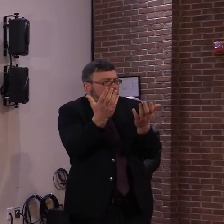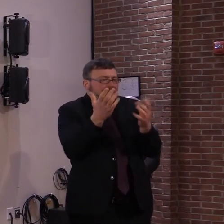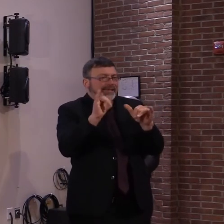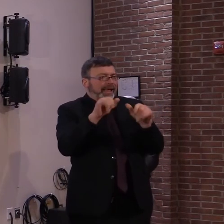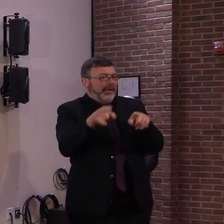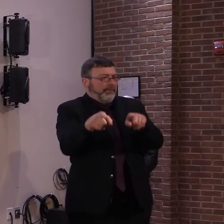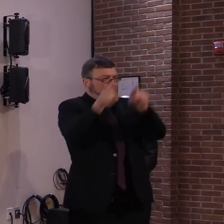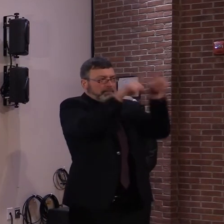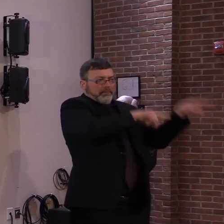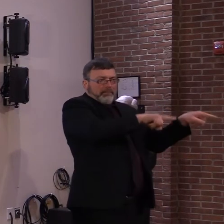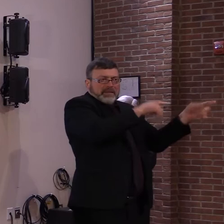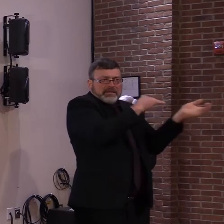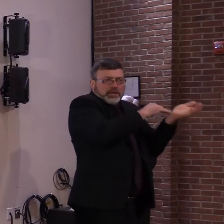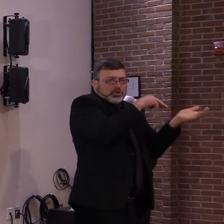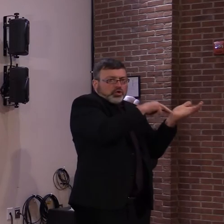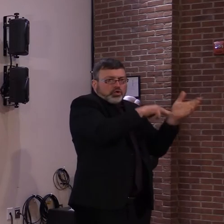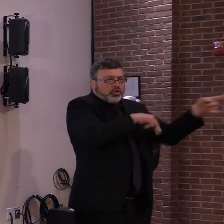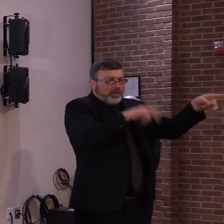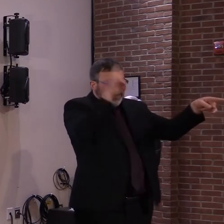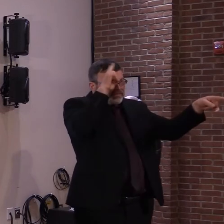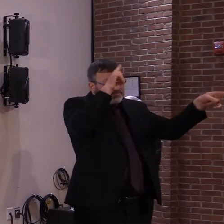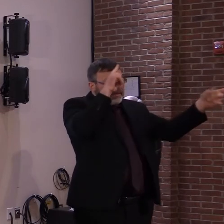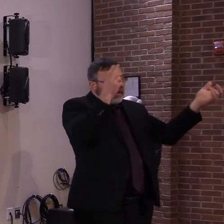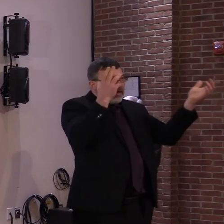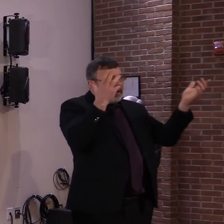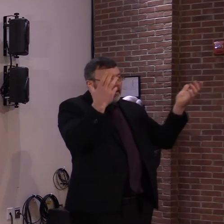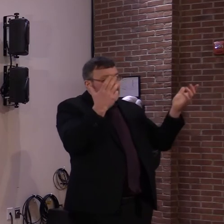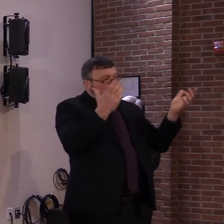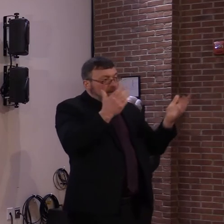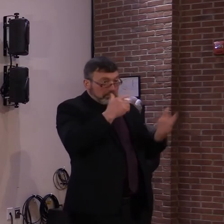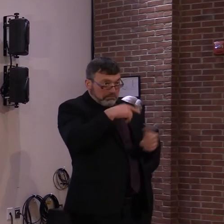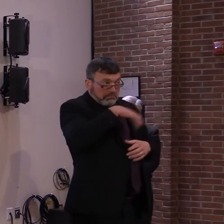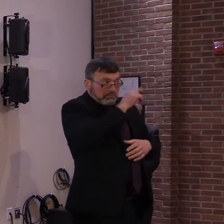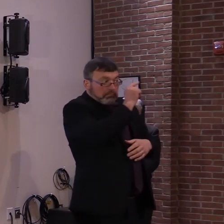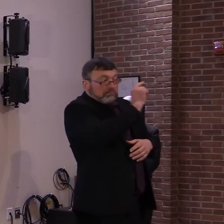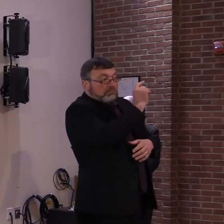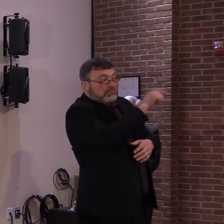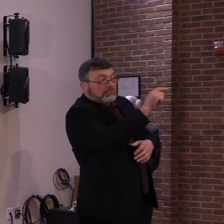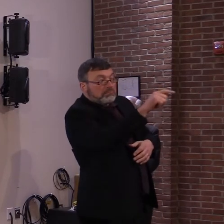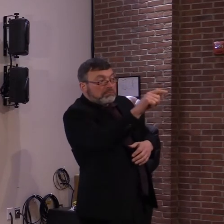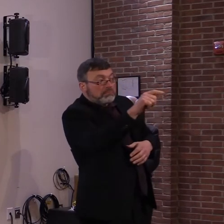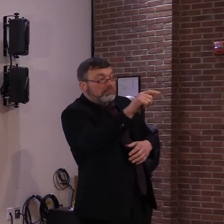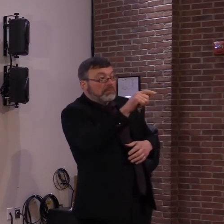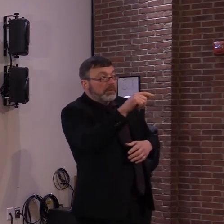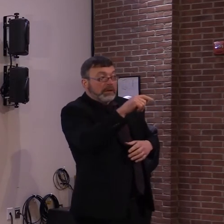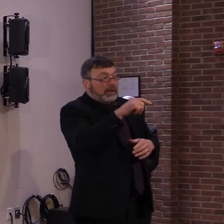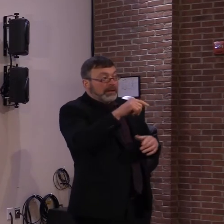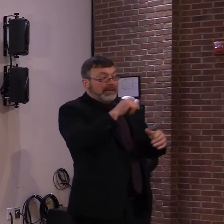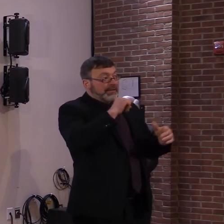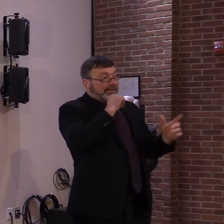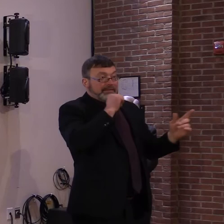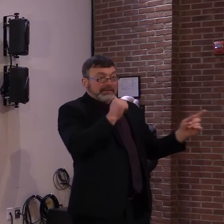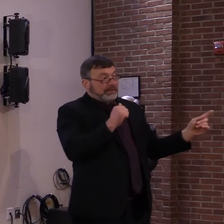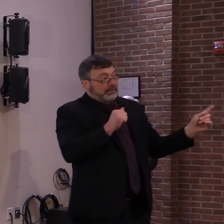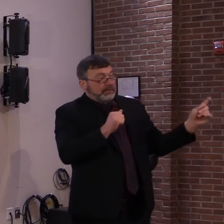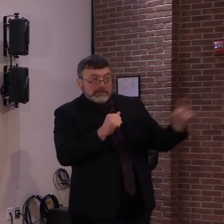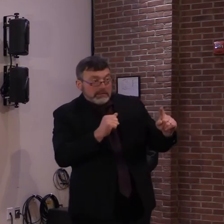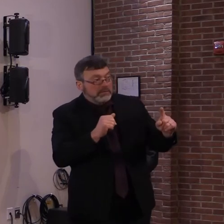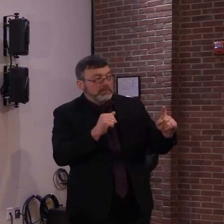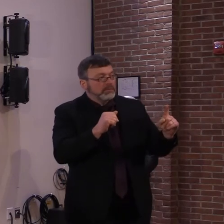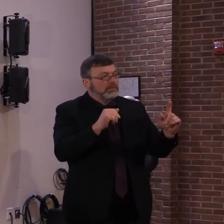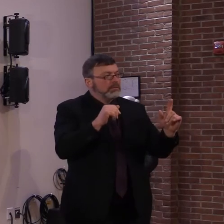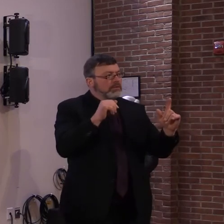frequent reports actually of people who did not step to the front of the line, but now several weeks later said,